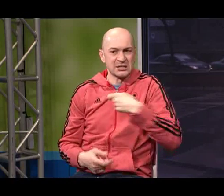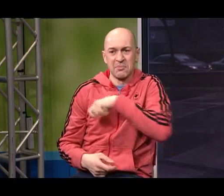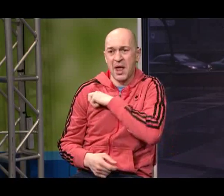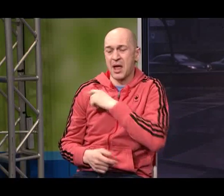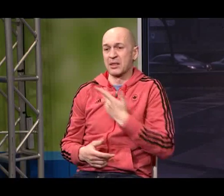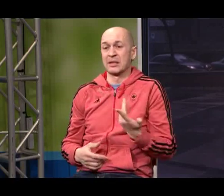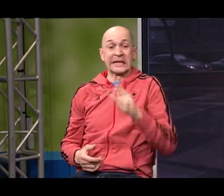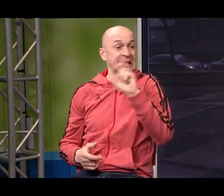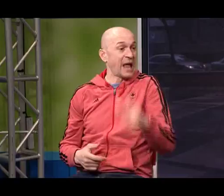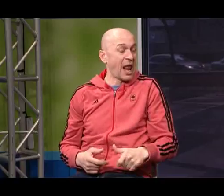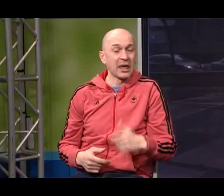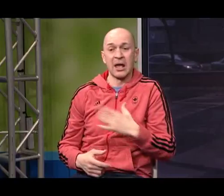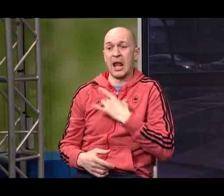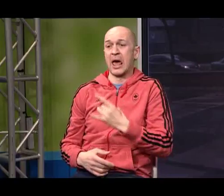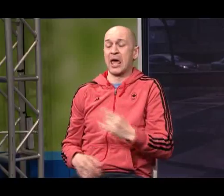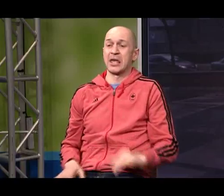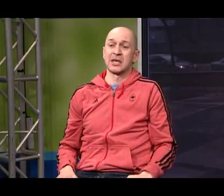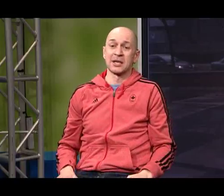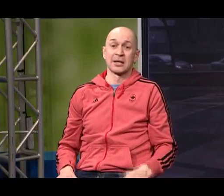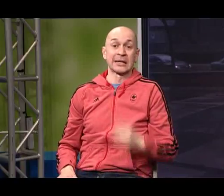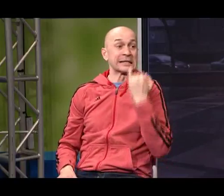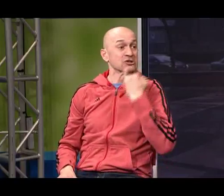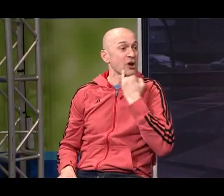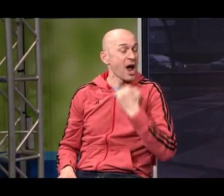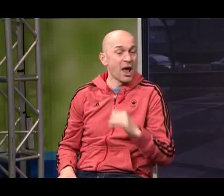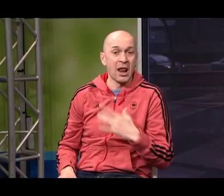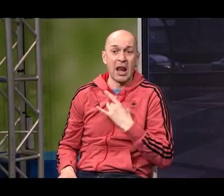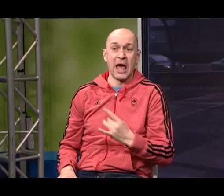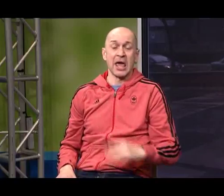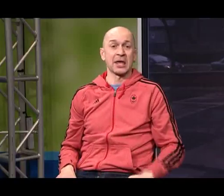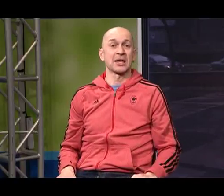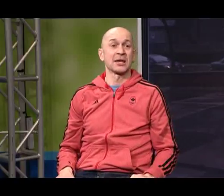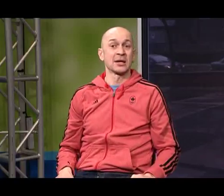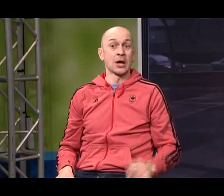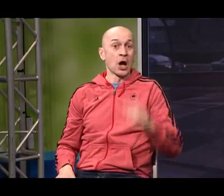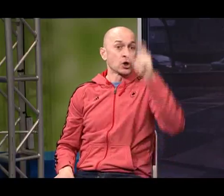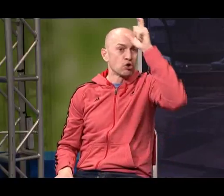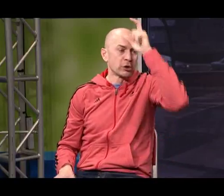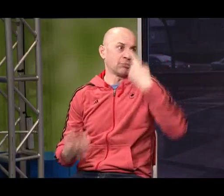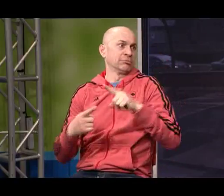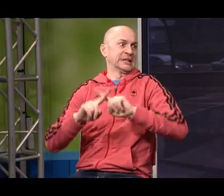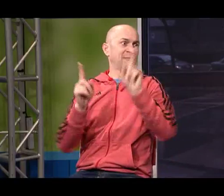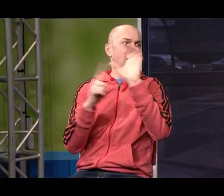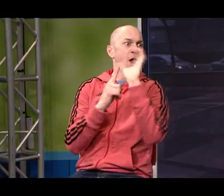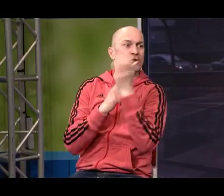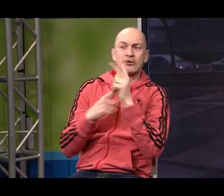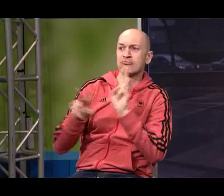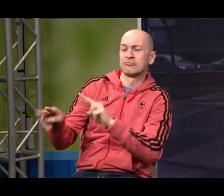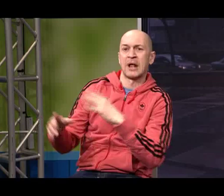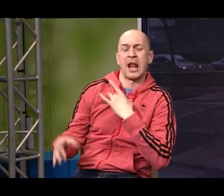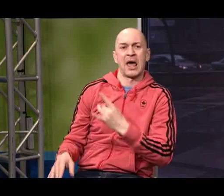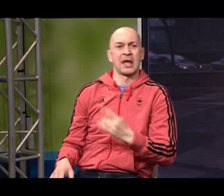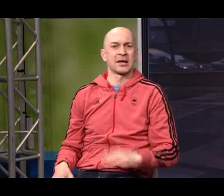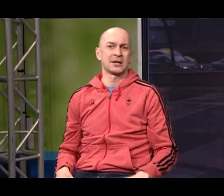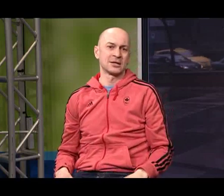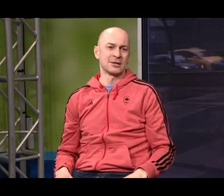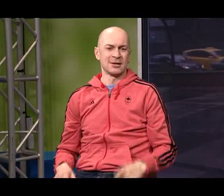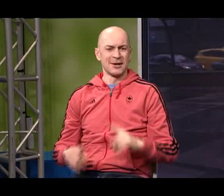felt so comfortable in Spain Italy too, I really liked Israel I liked Turkey, it's an amazing culture I